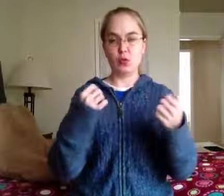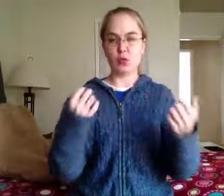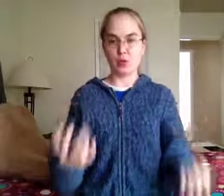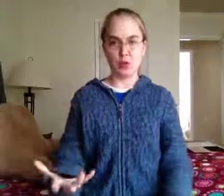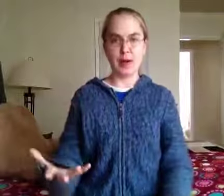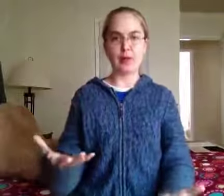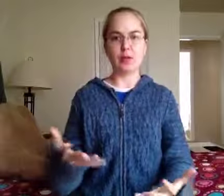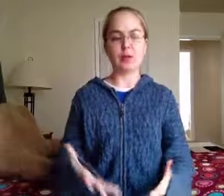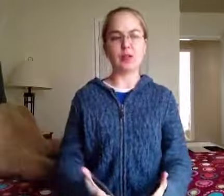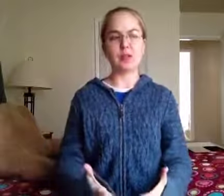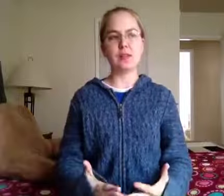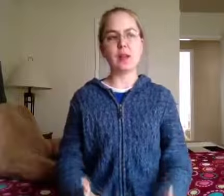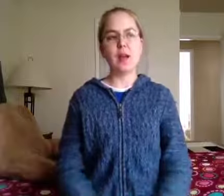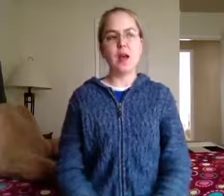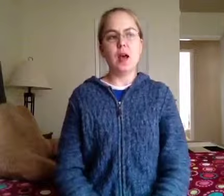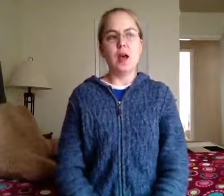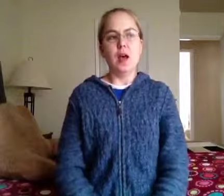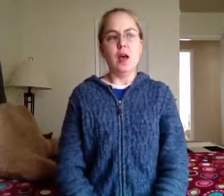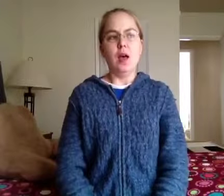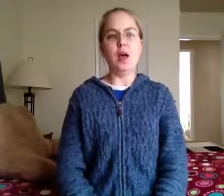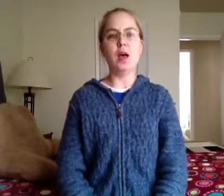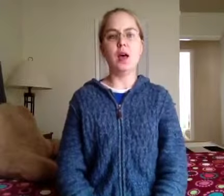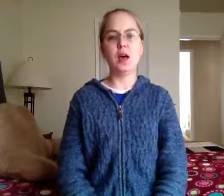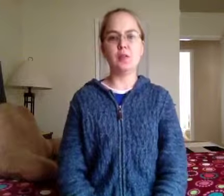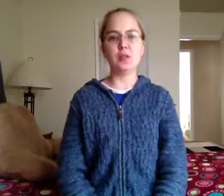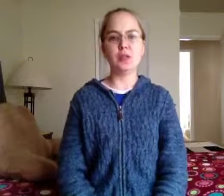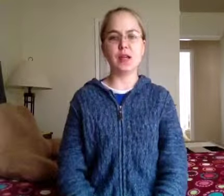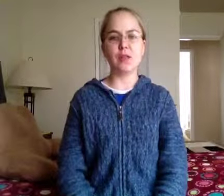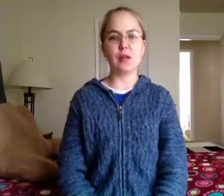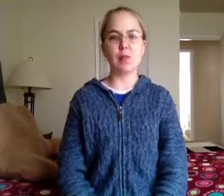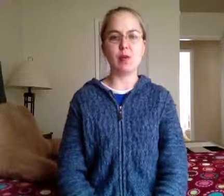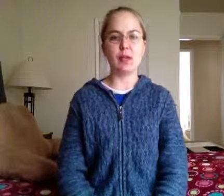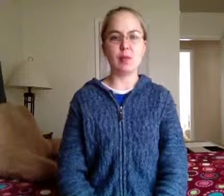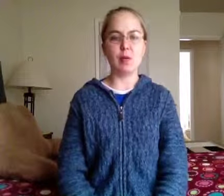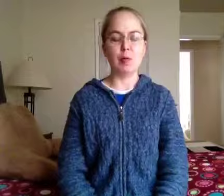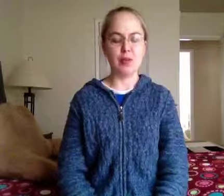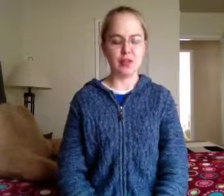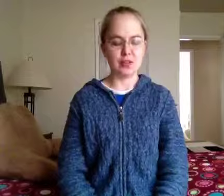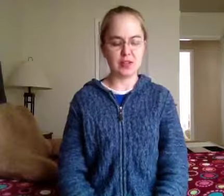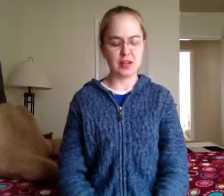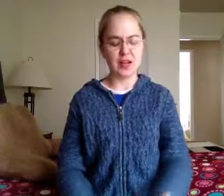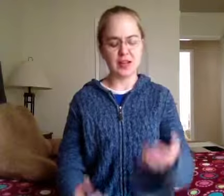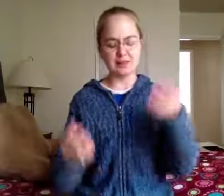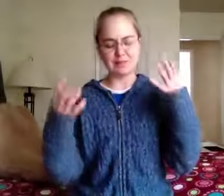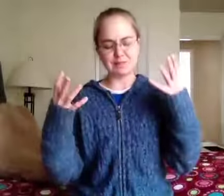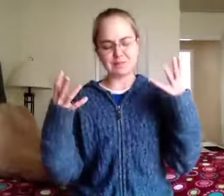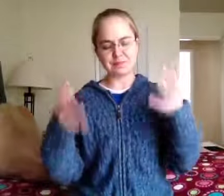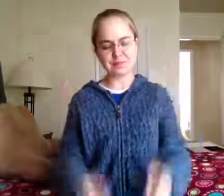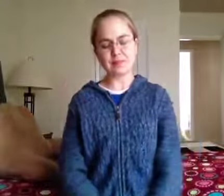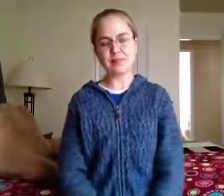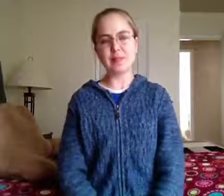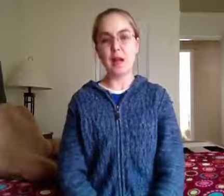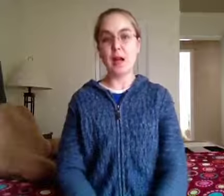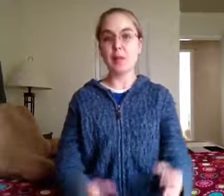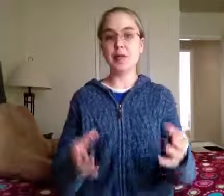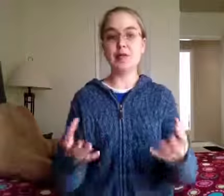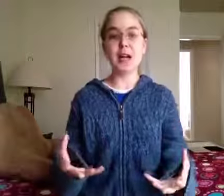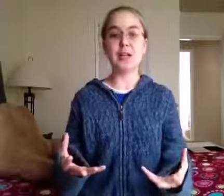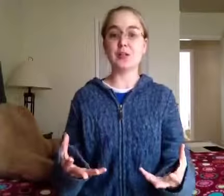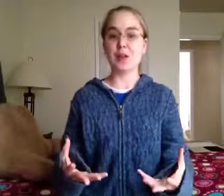control my own impulses, I'm doing NaNoWriMo and NABLOPOMO again this year. I'm gonna try to do them